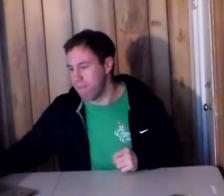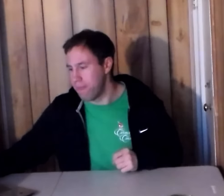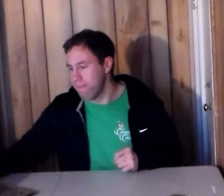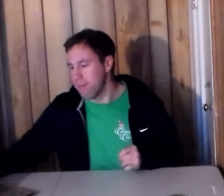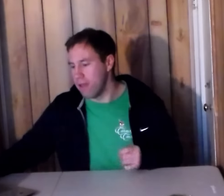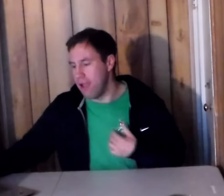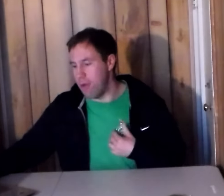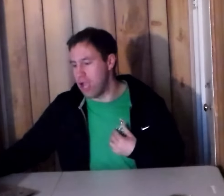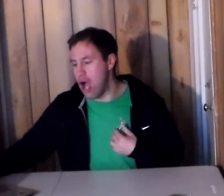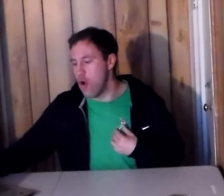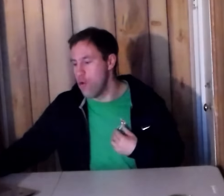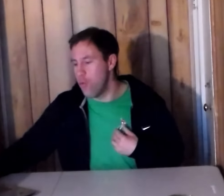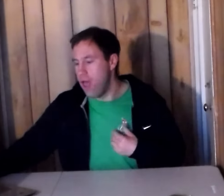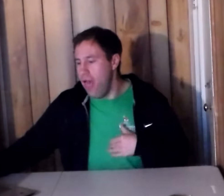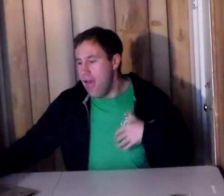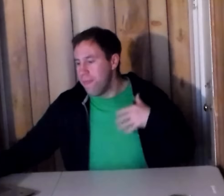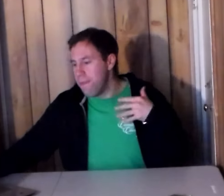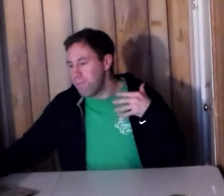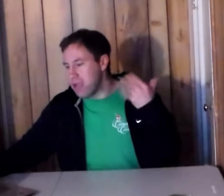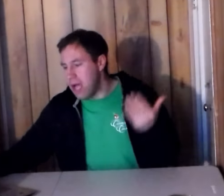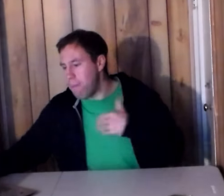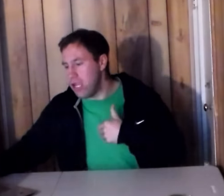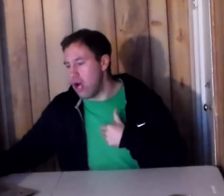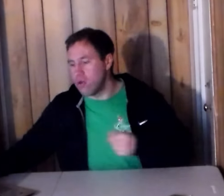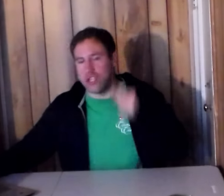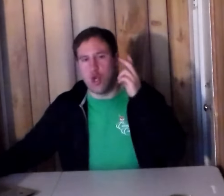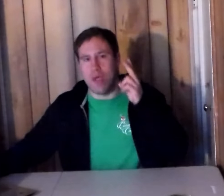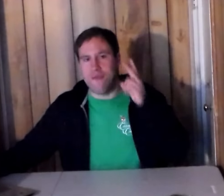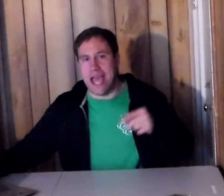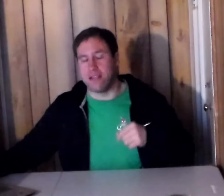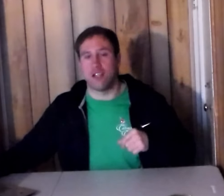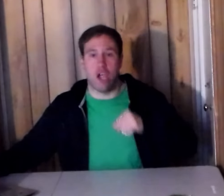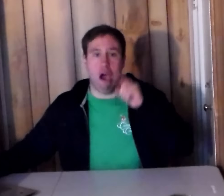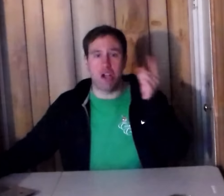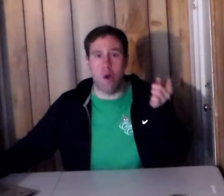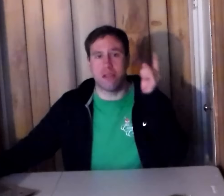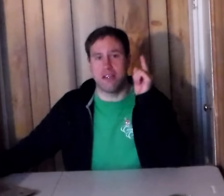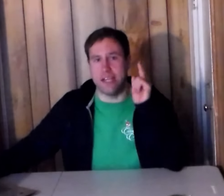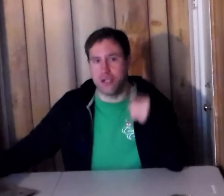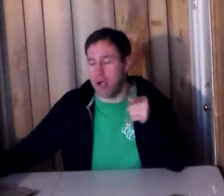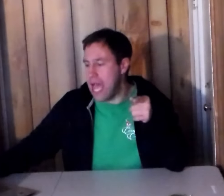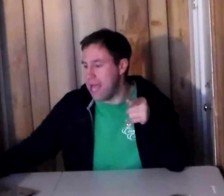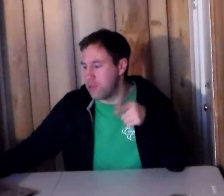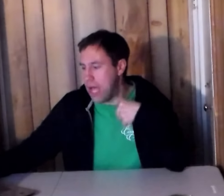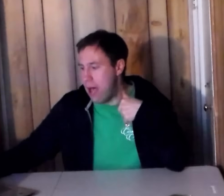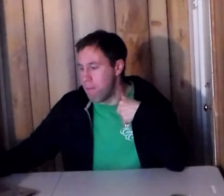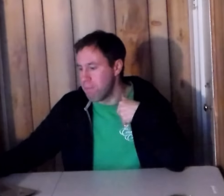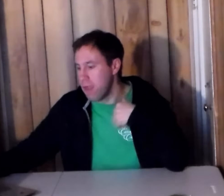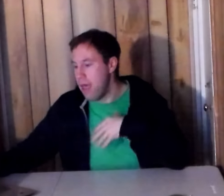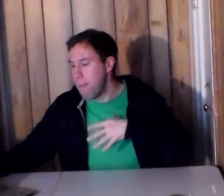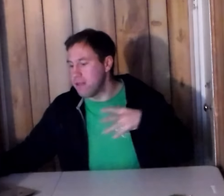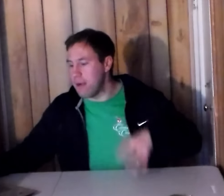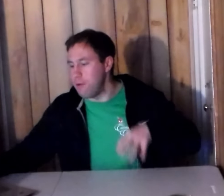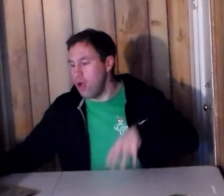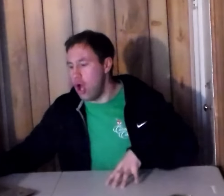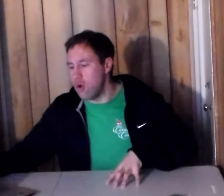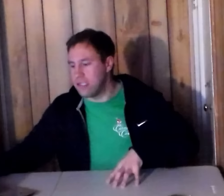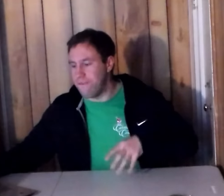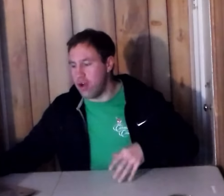Here we go. The company holds two events. They are going to Detroit as well. But WWE holds the